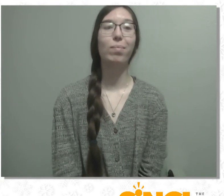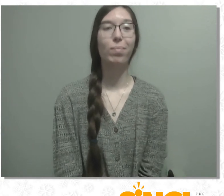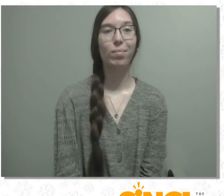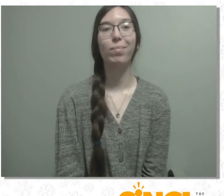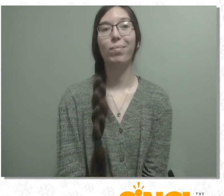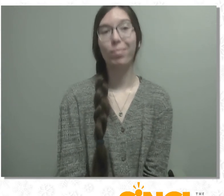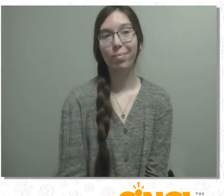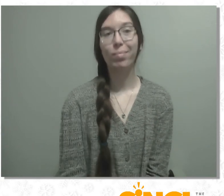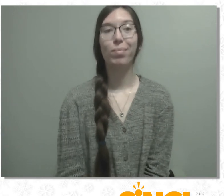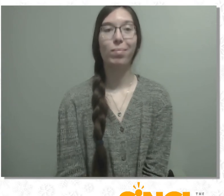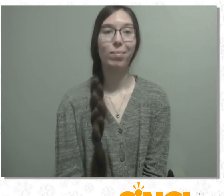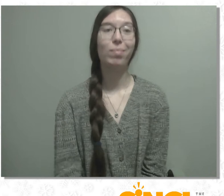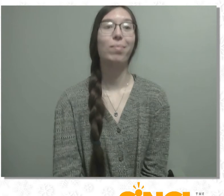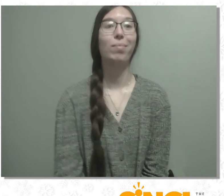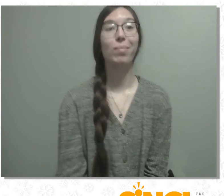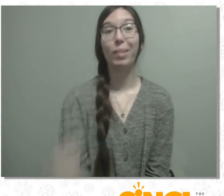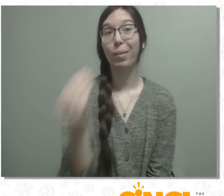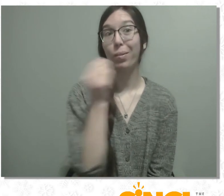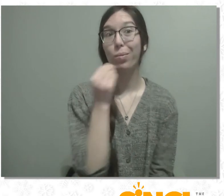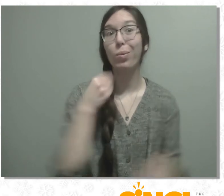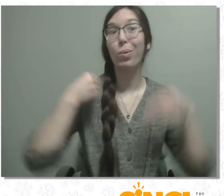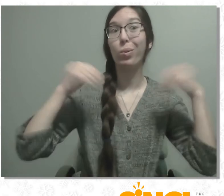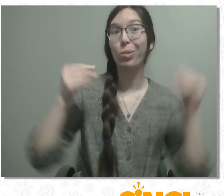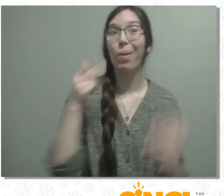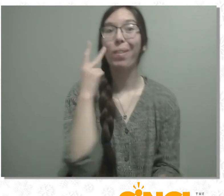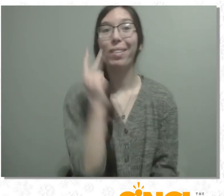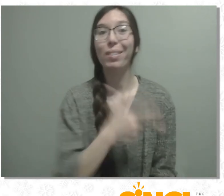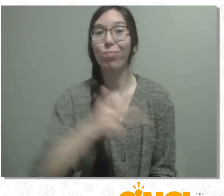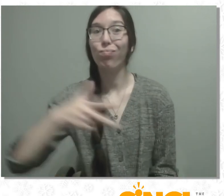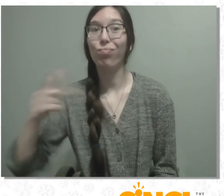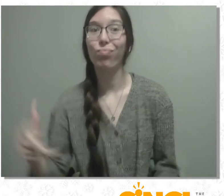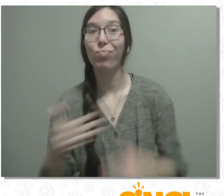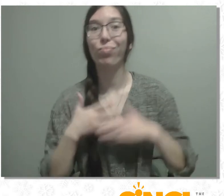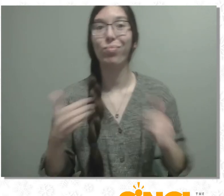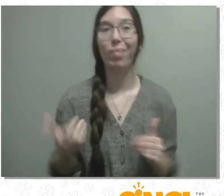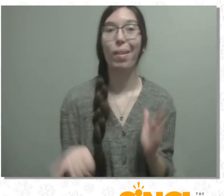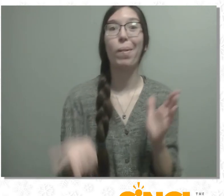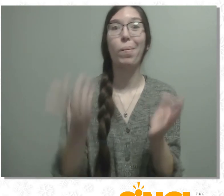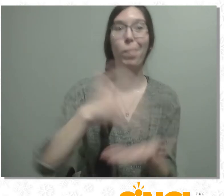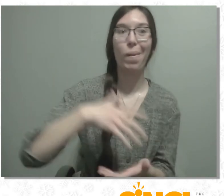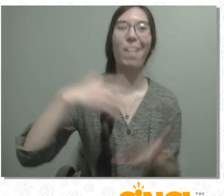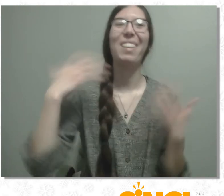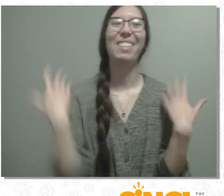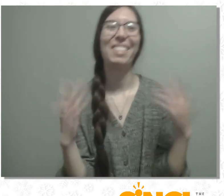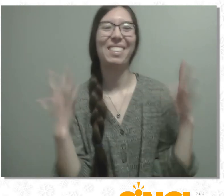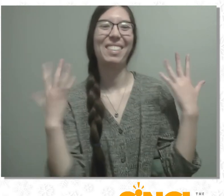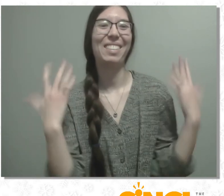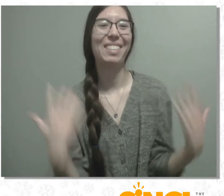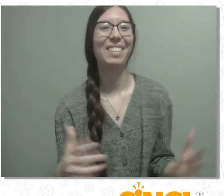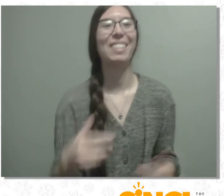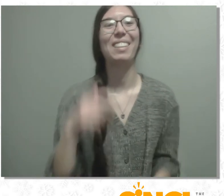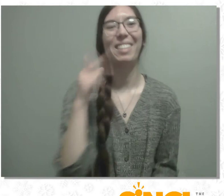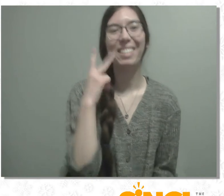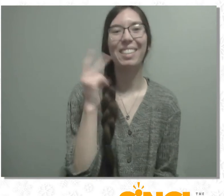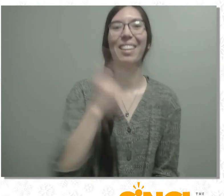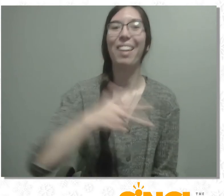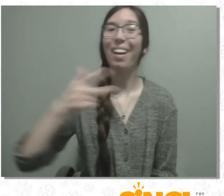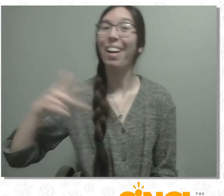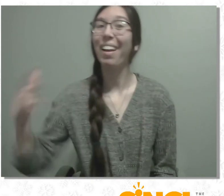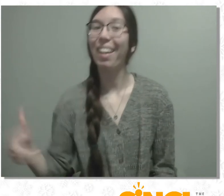I saw three shipments coming in the stores today, hip hip hooray! I saw three shipments coming in to